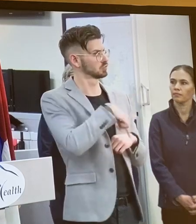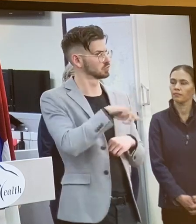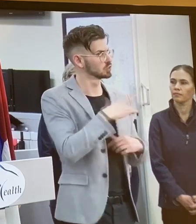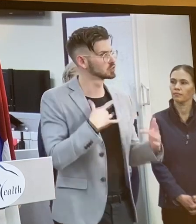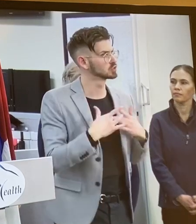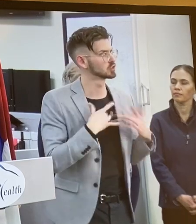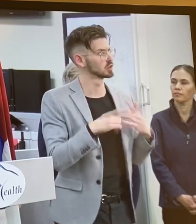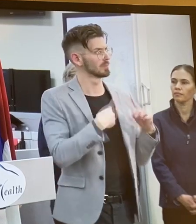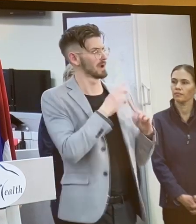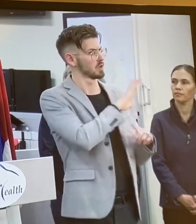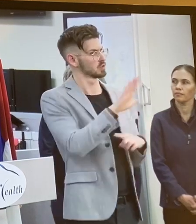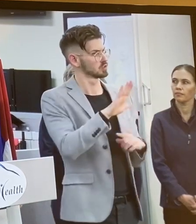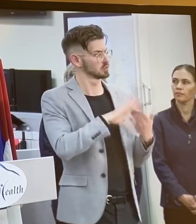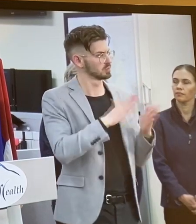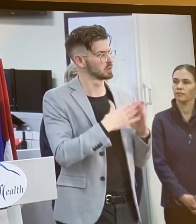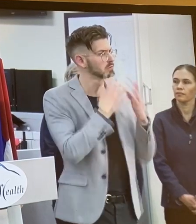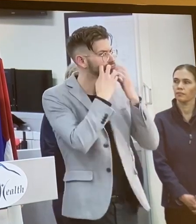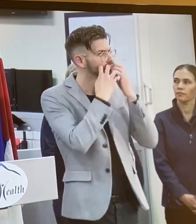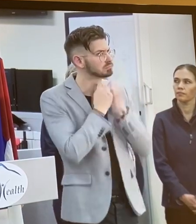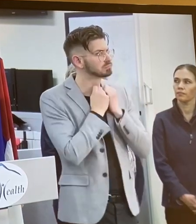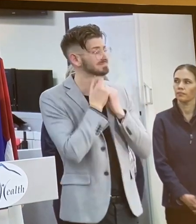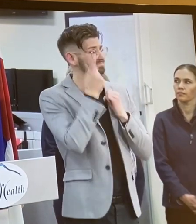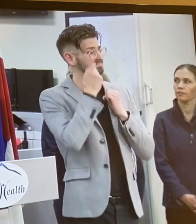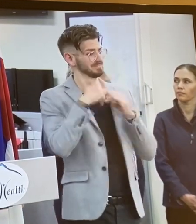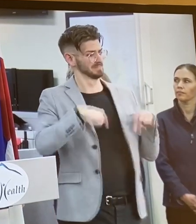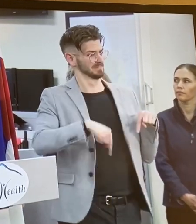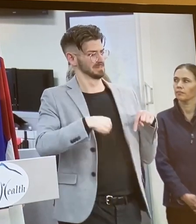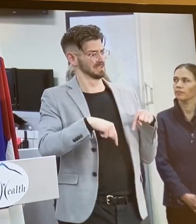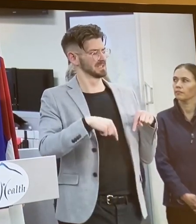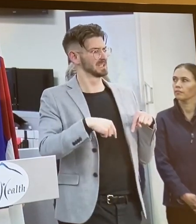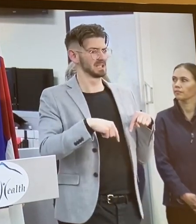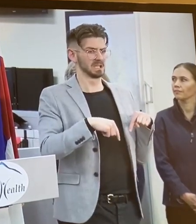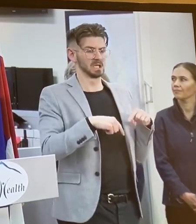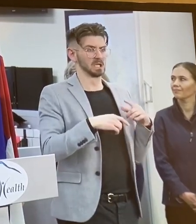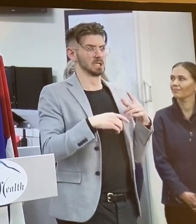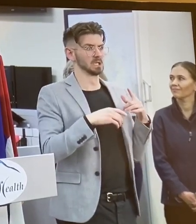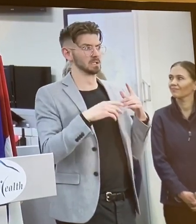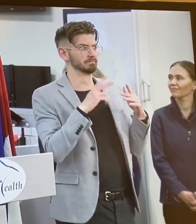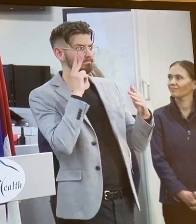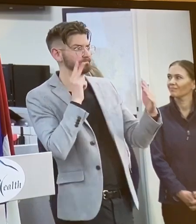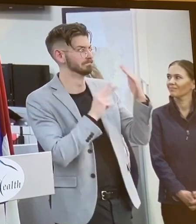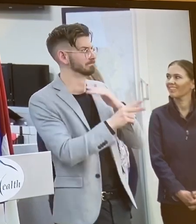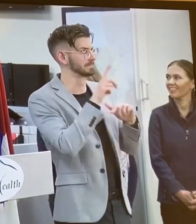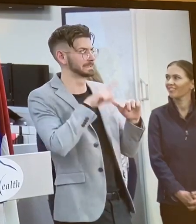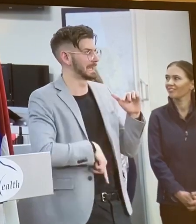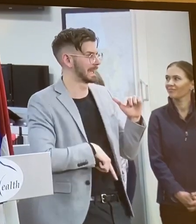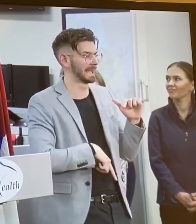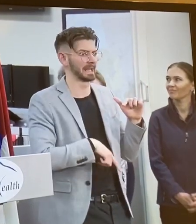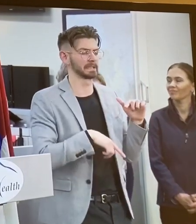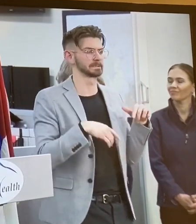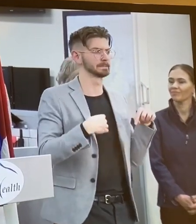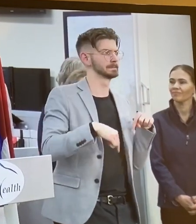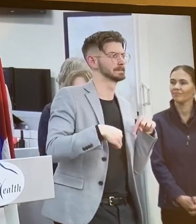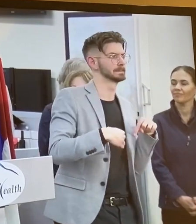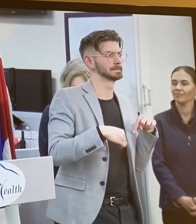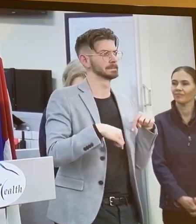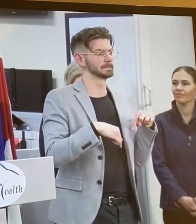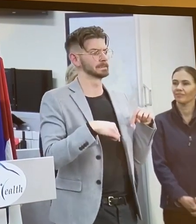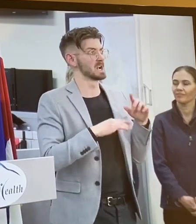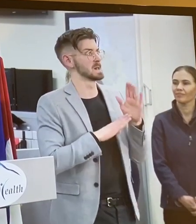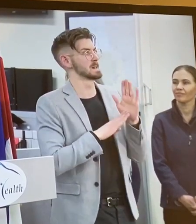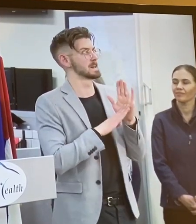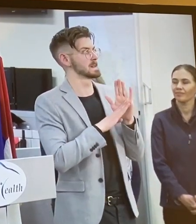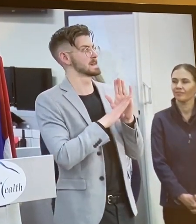want to be doing well. So with the anxiety it's really normal when we have uncertain and unexpected events like this. All of our anxiety will peak